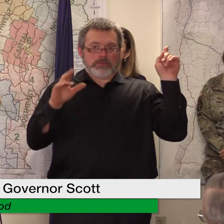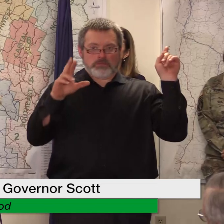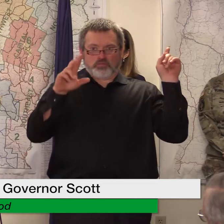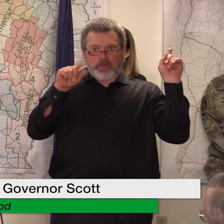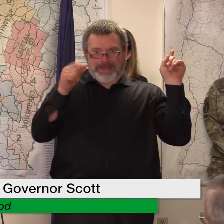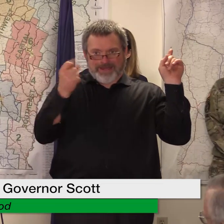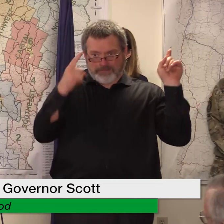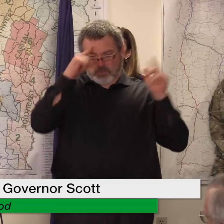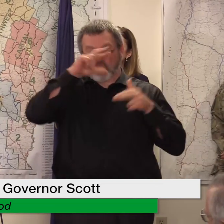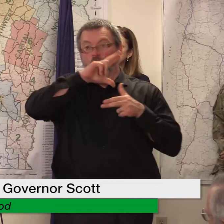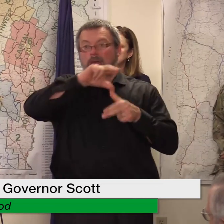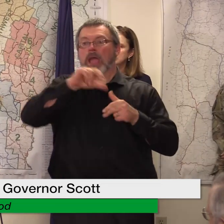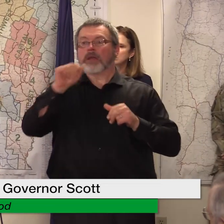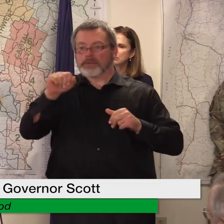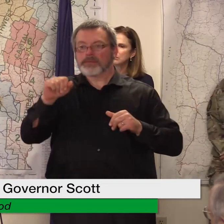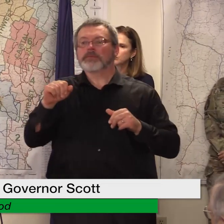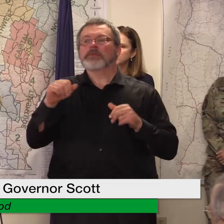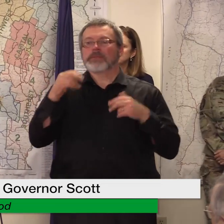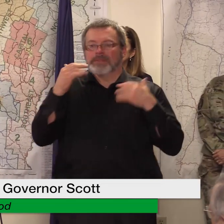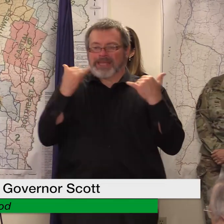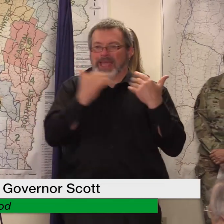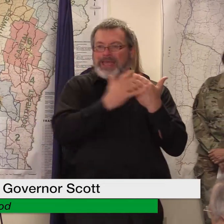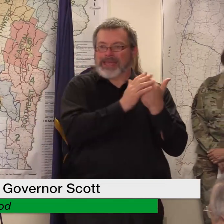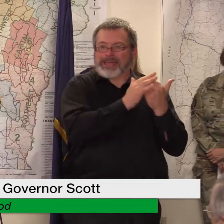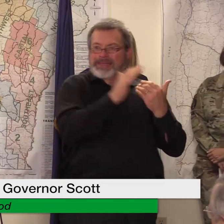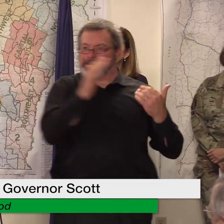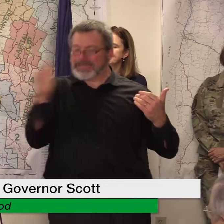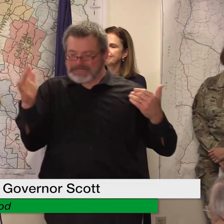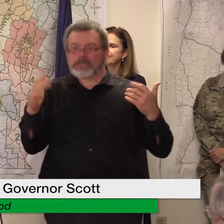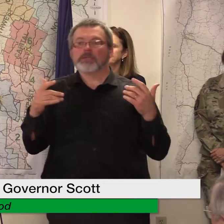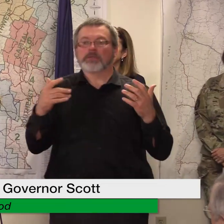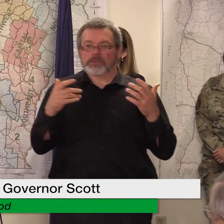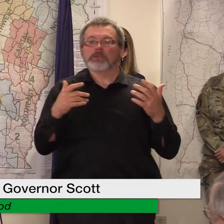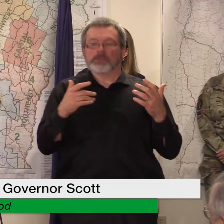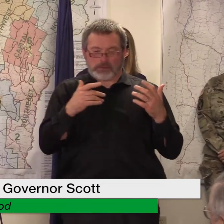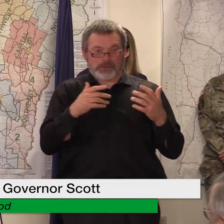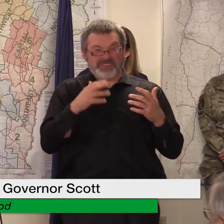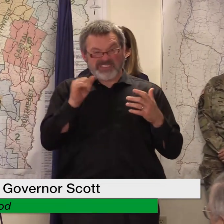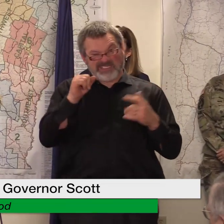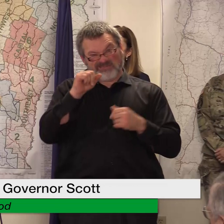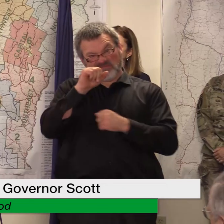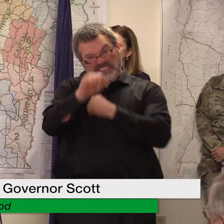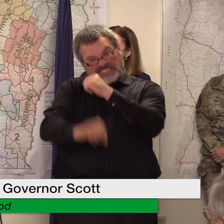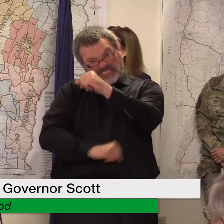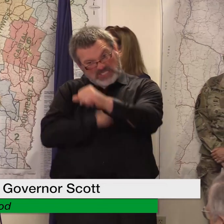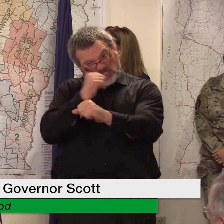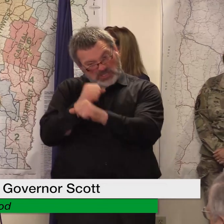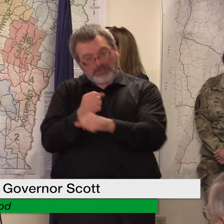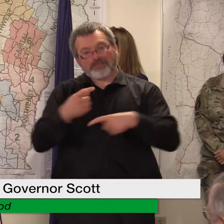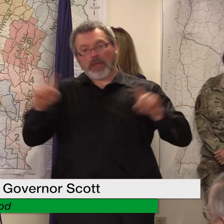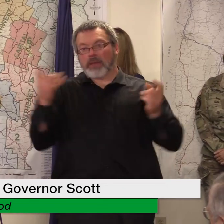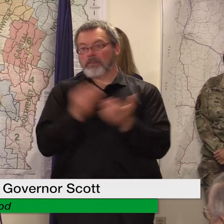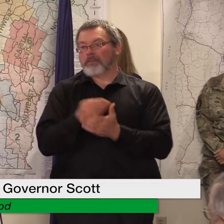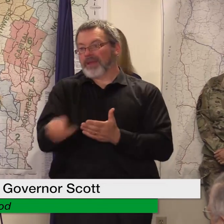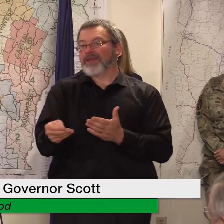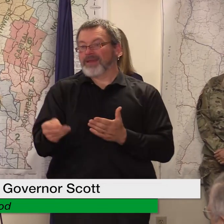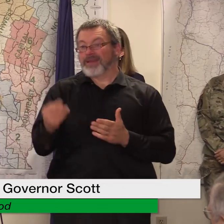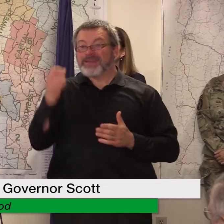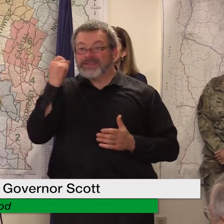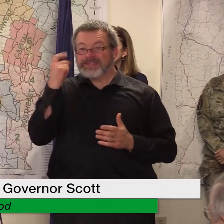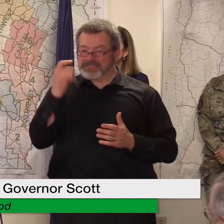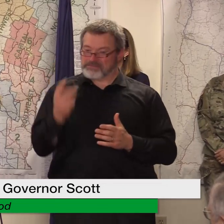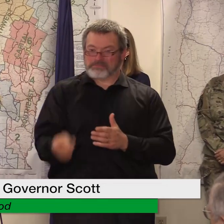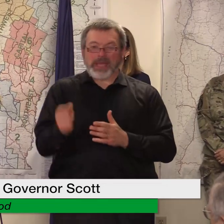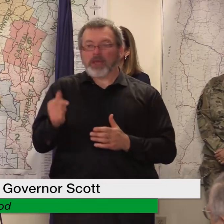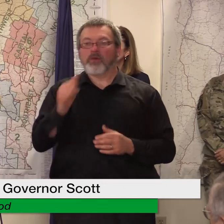went through years before they were able to to attain the buyout and i'll let will